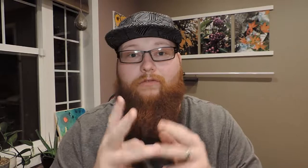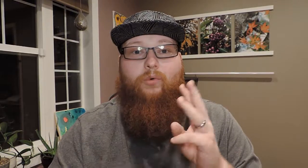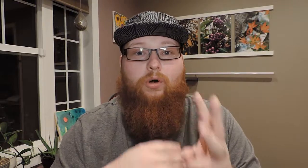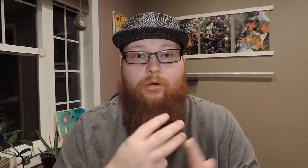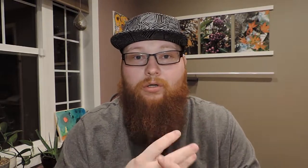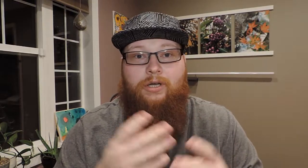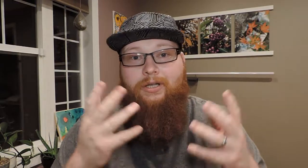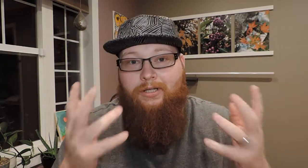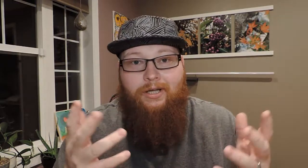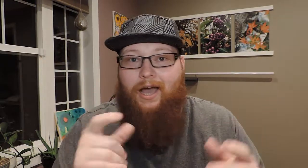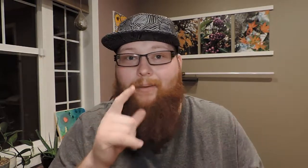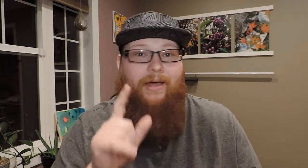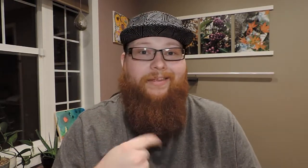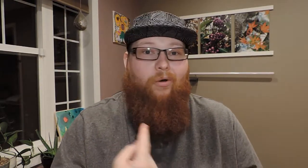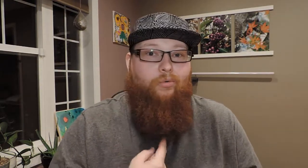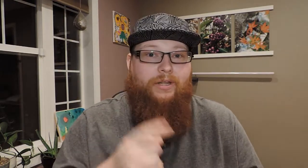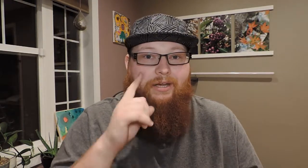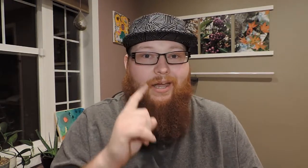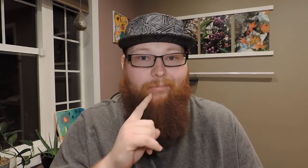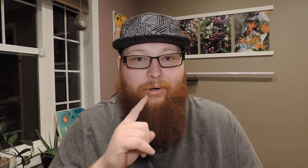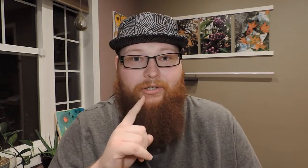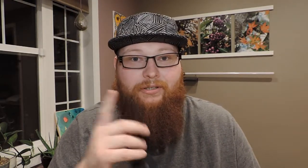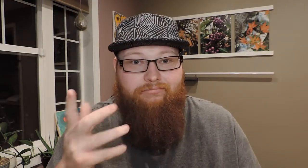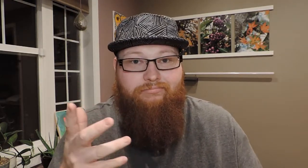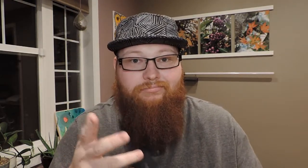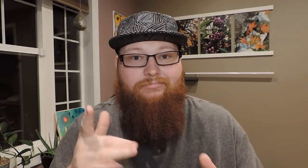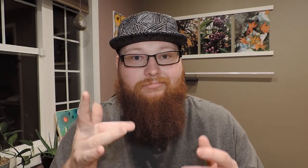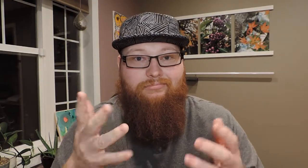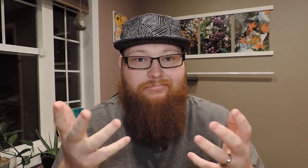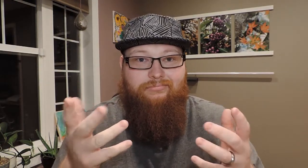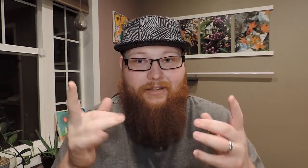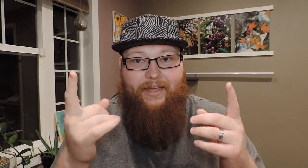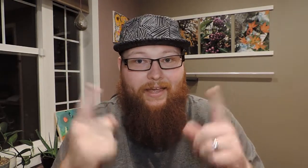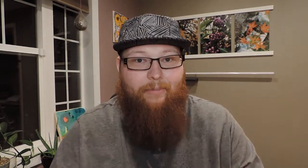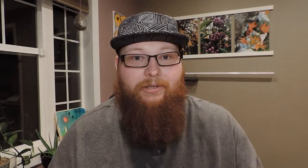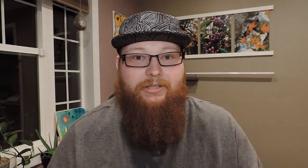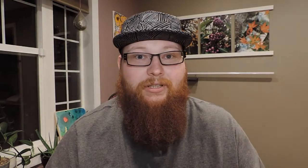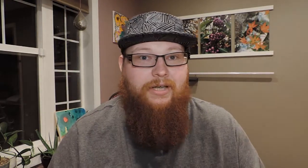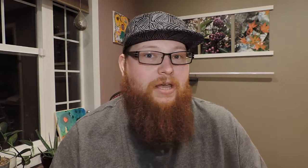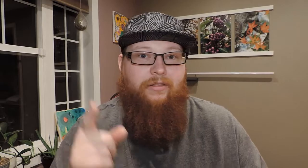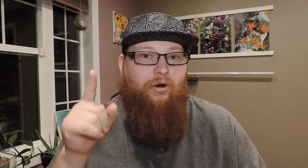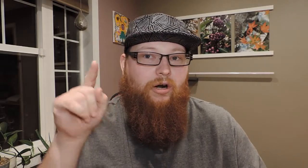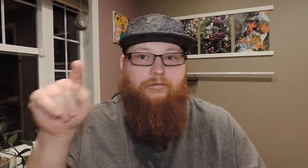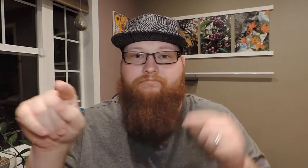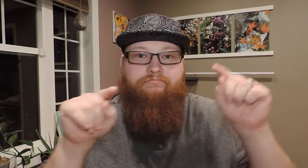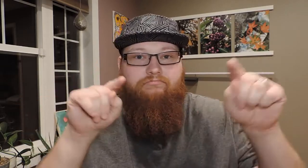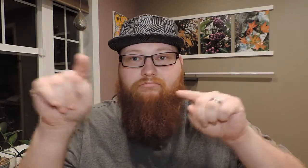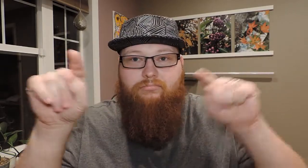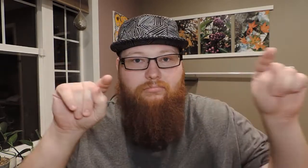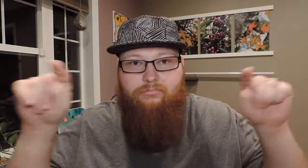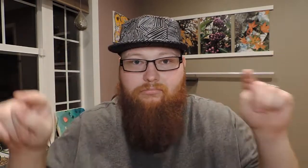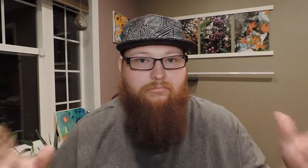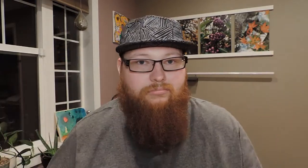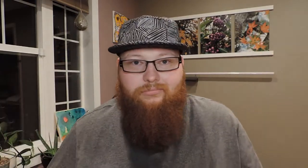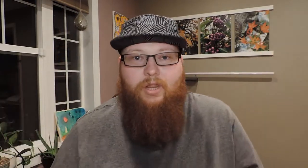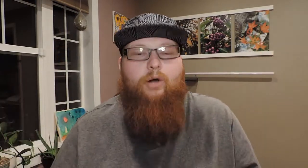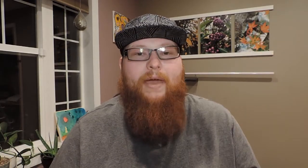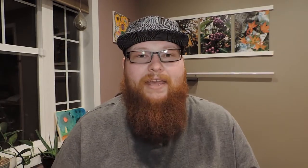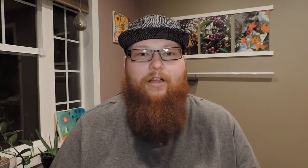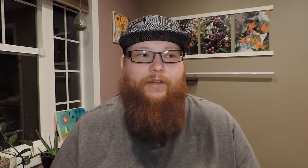of the world. I'm not the only deaf person that that happens. There are, there are many out